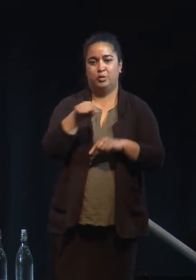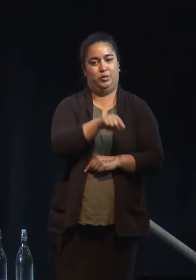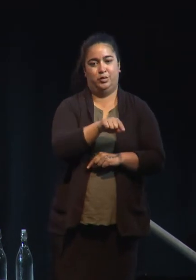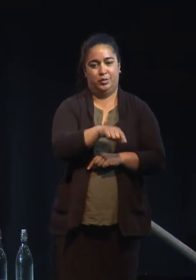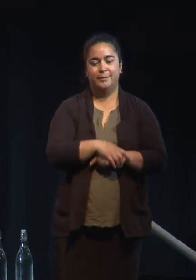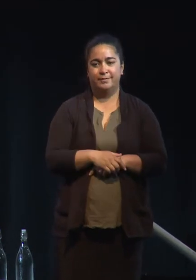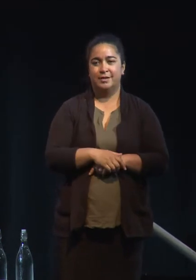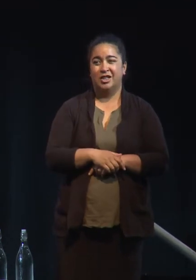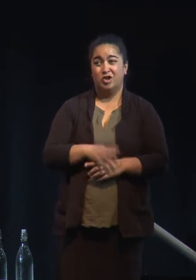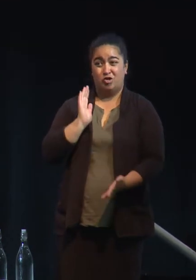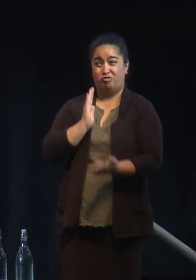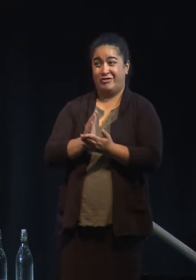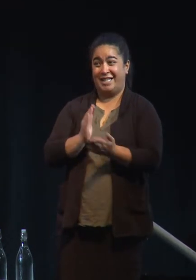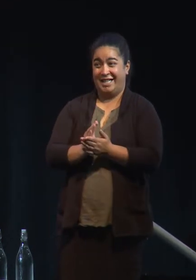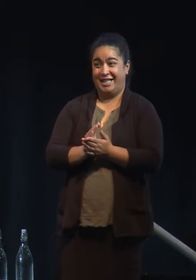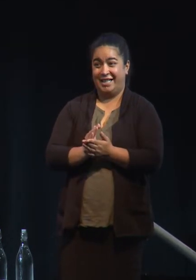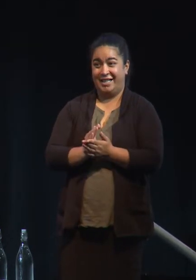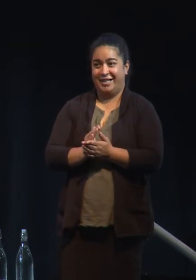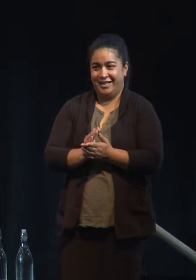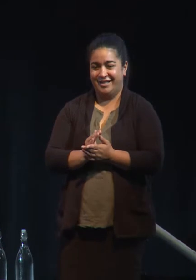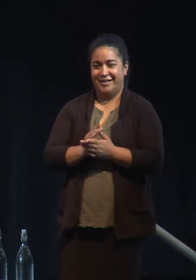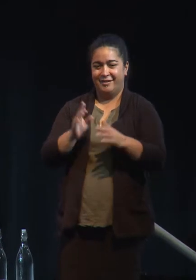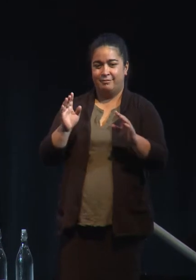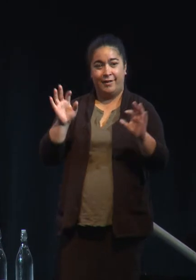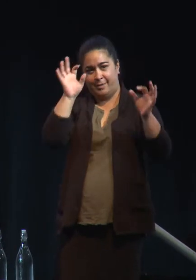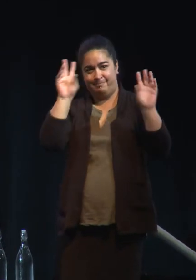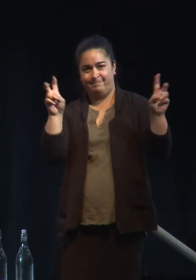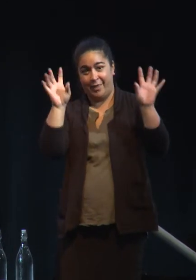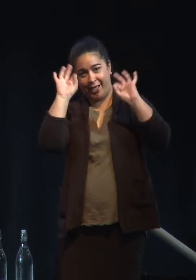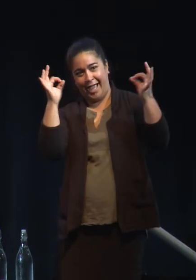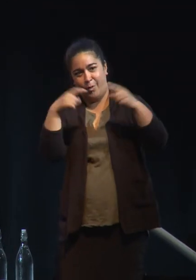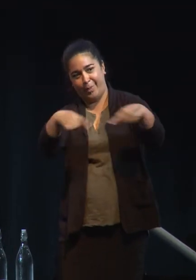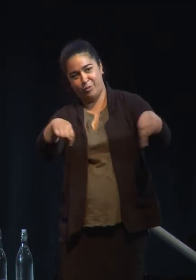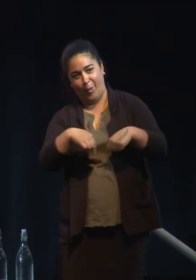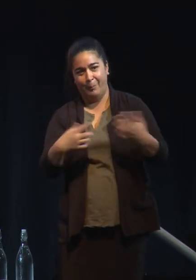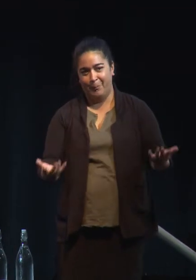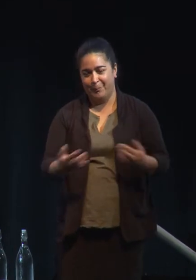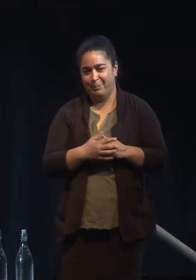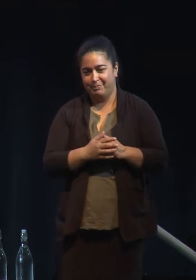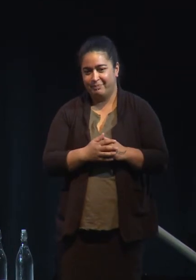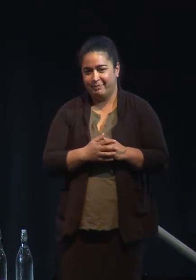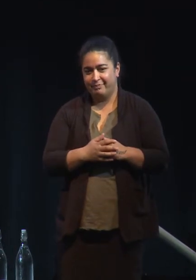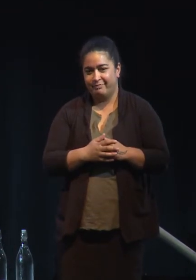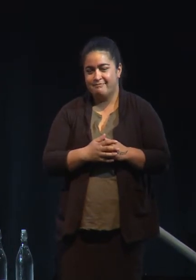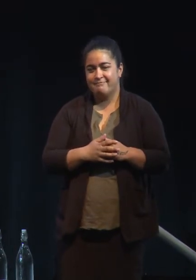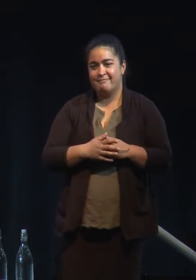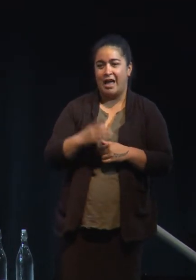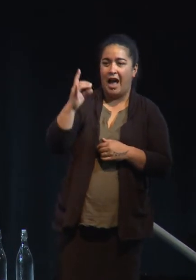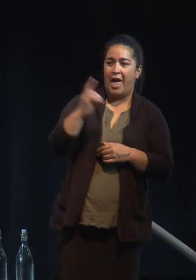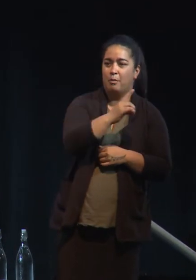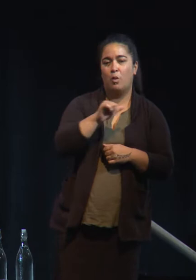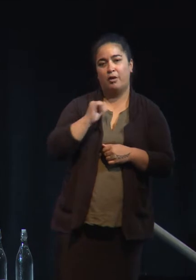room here or the cow in the room here is obviously animal agriculture.